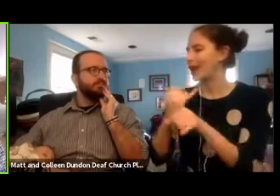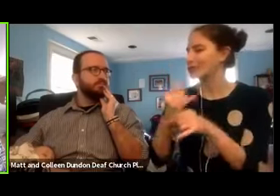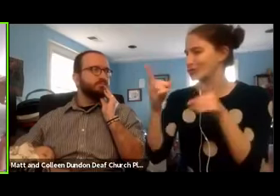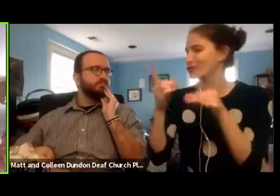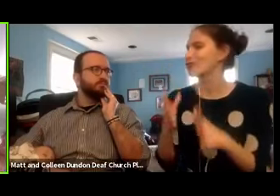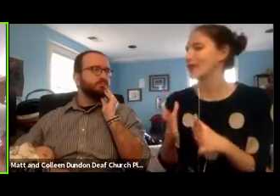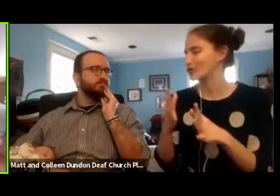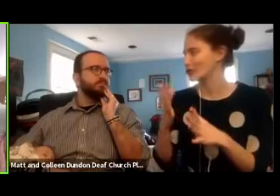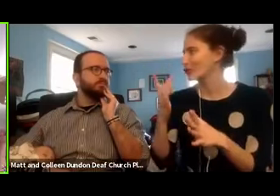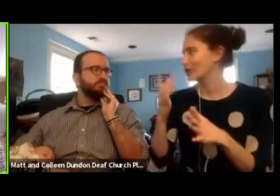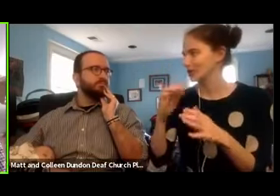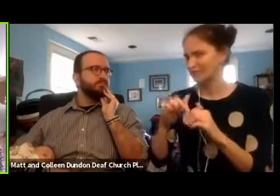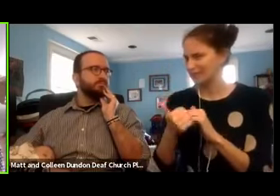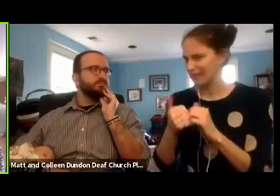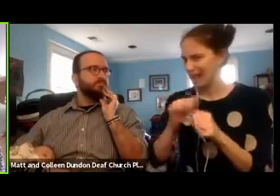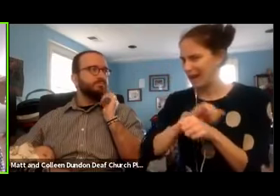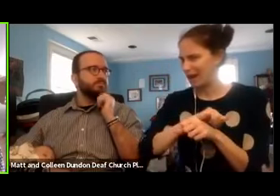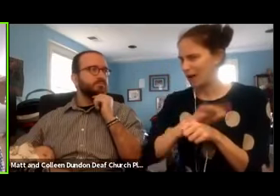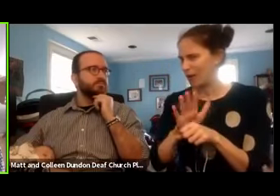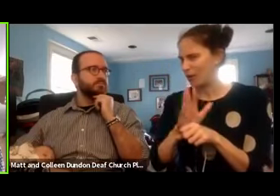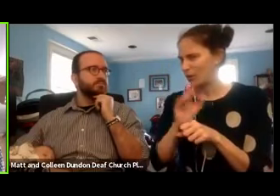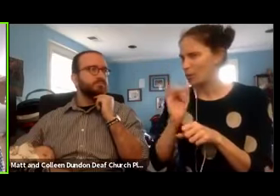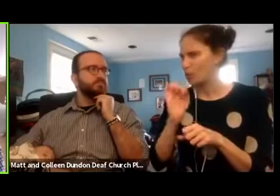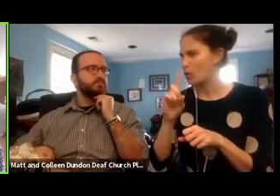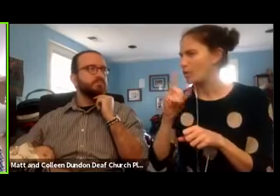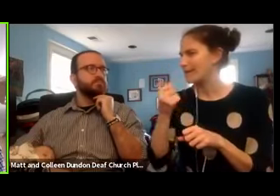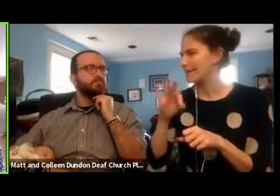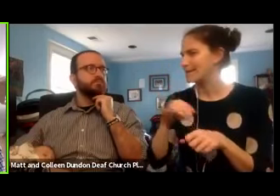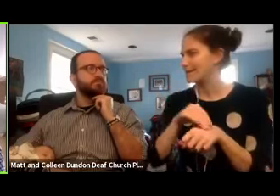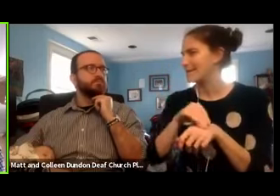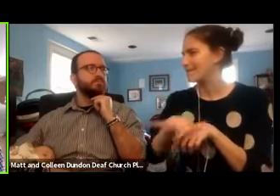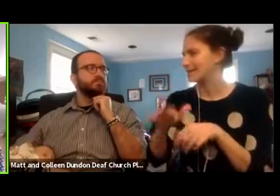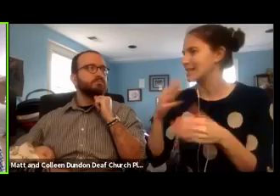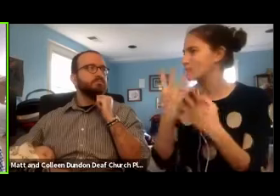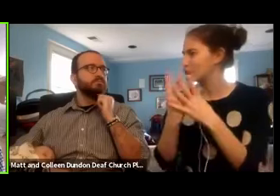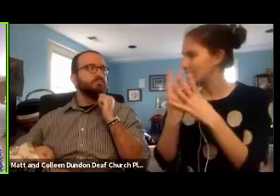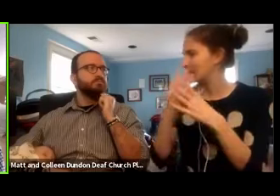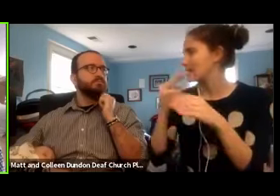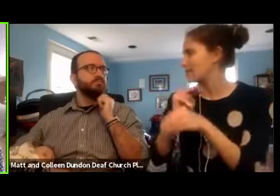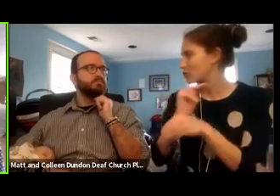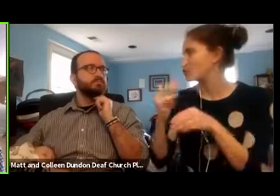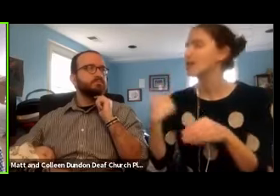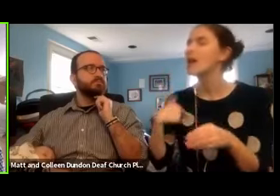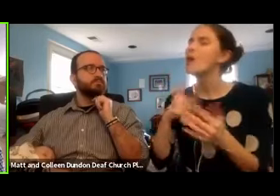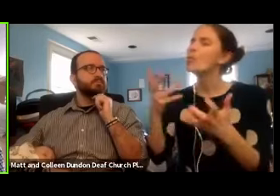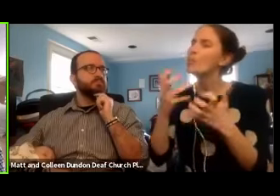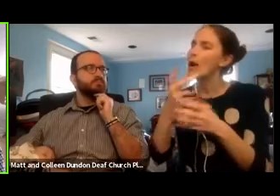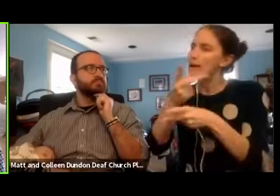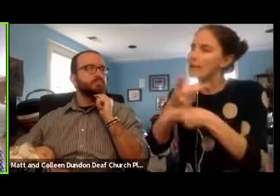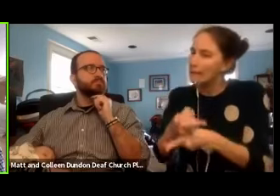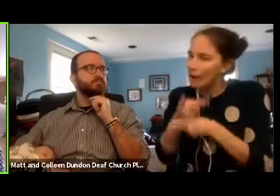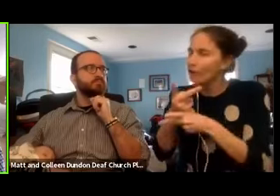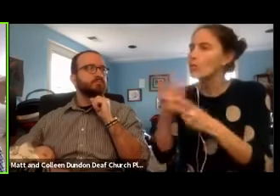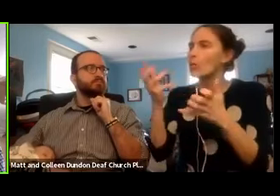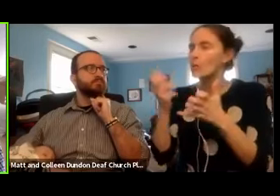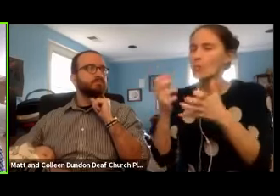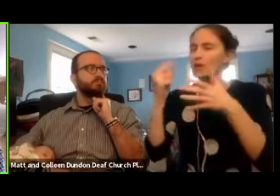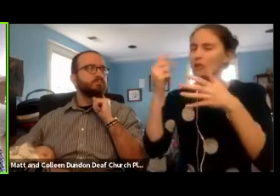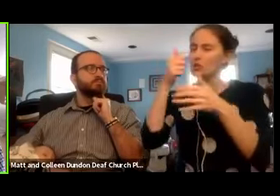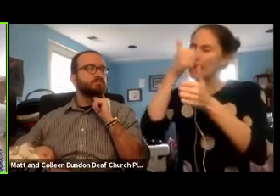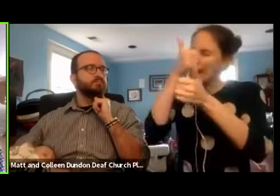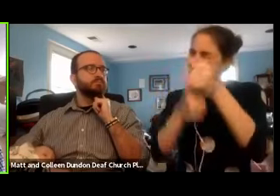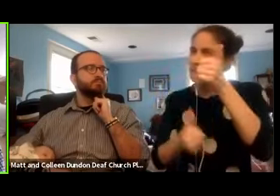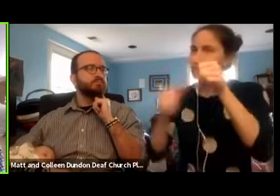How is COVID-19 affecting prison ministry? So we want to be careful and pray for every area we can think of,